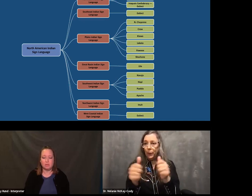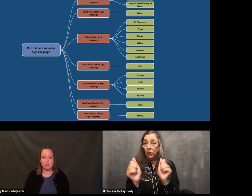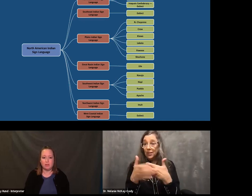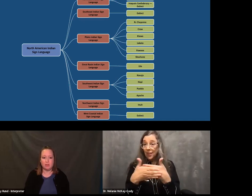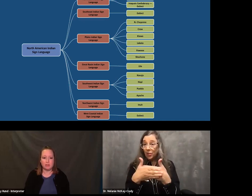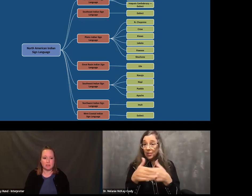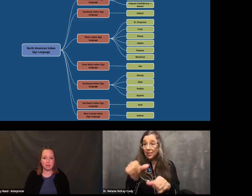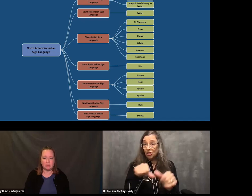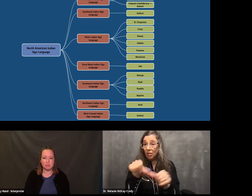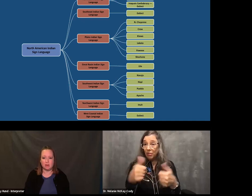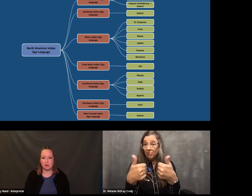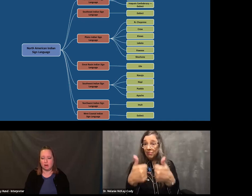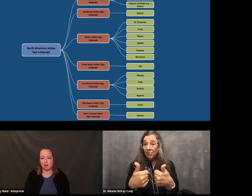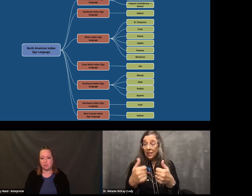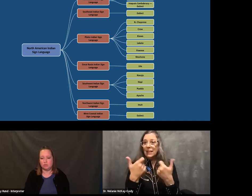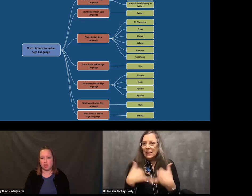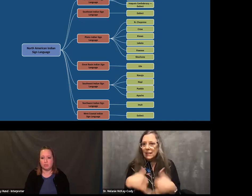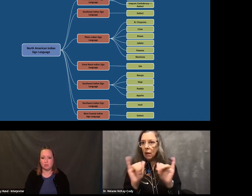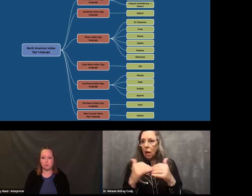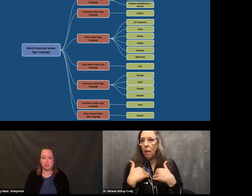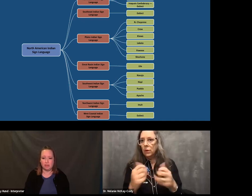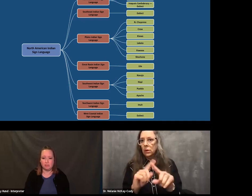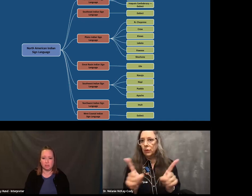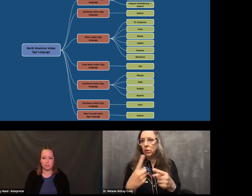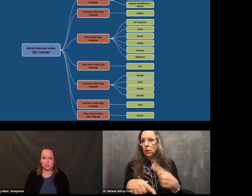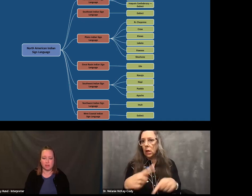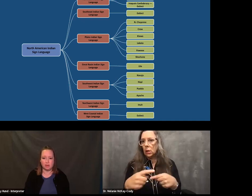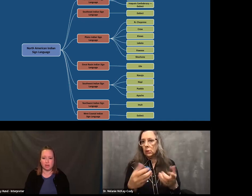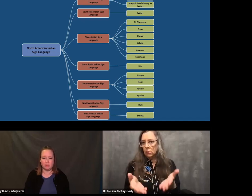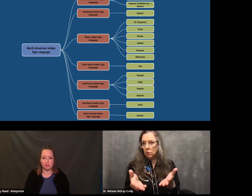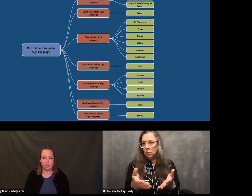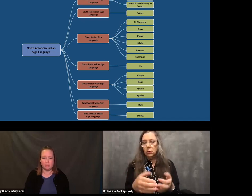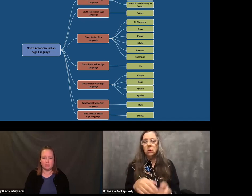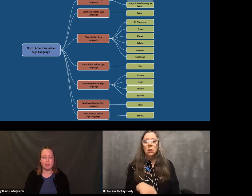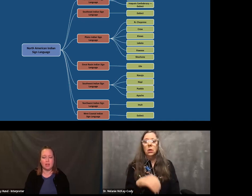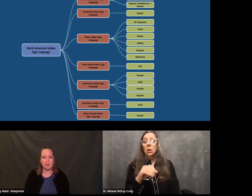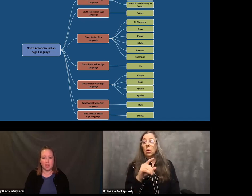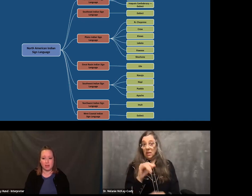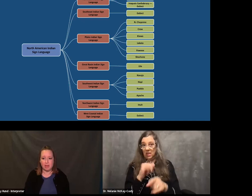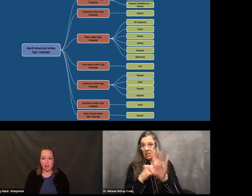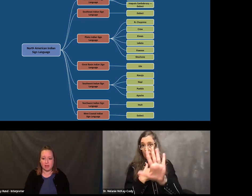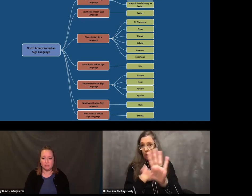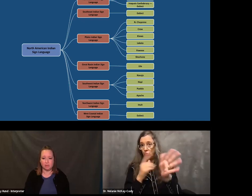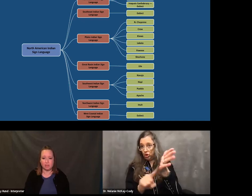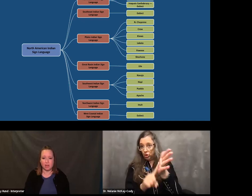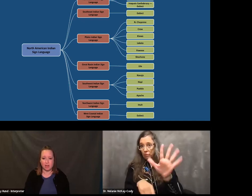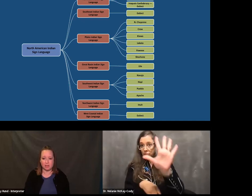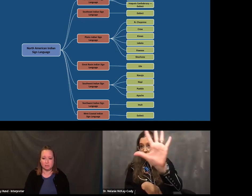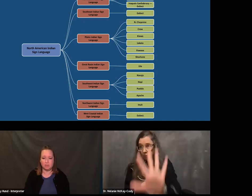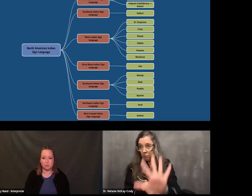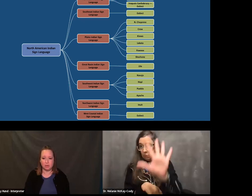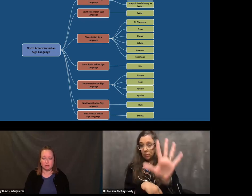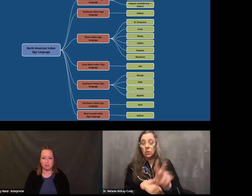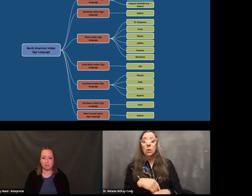So even sometimes there are two tribes who live close together on neighboring lands. They may have different